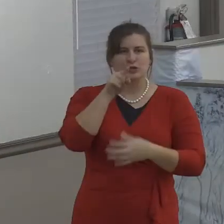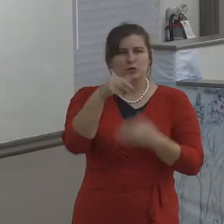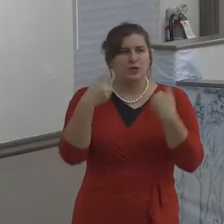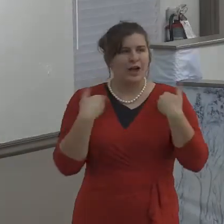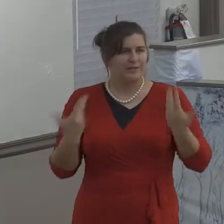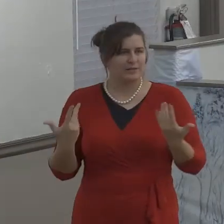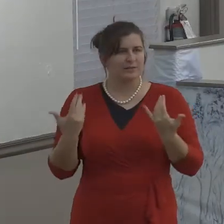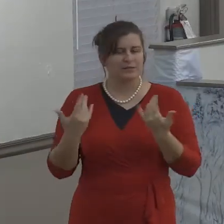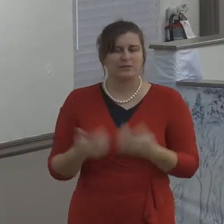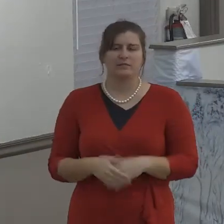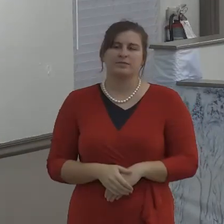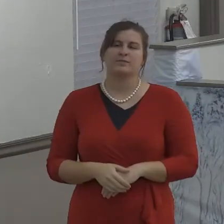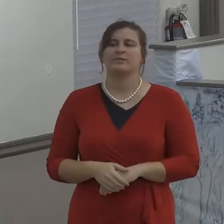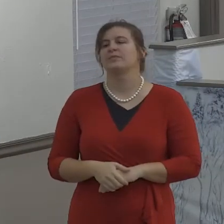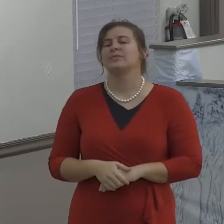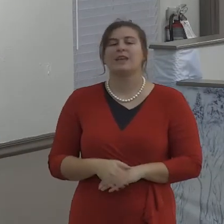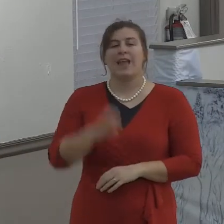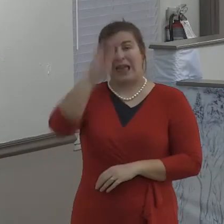verse number 32,